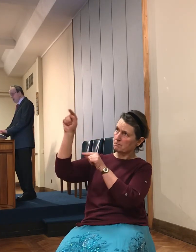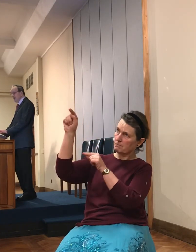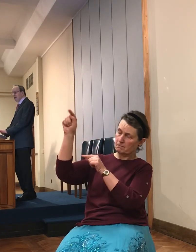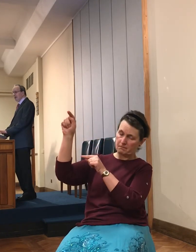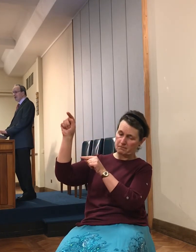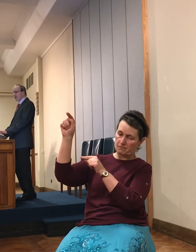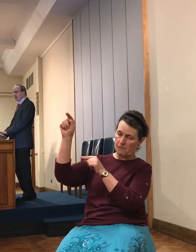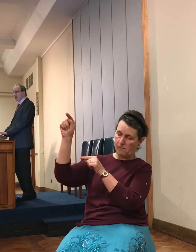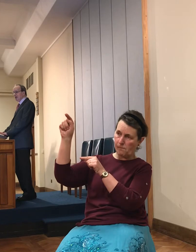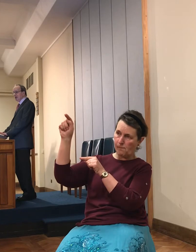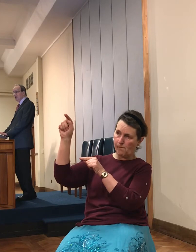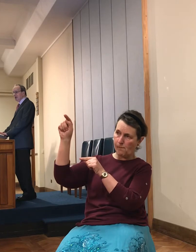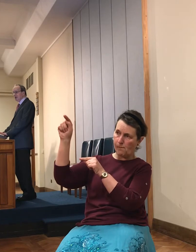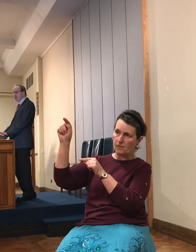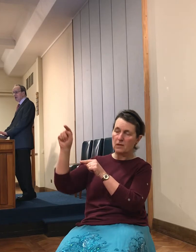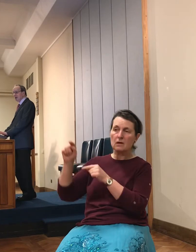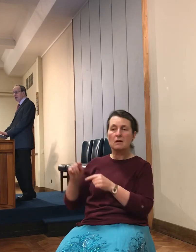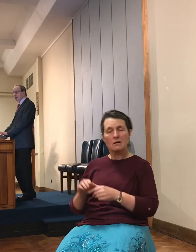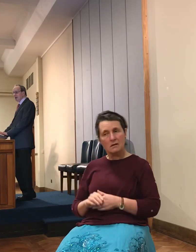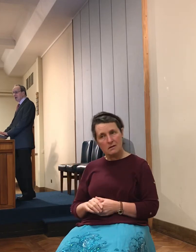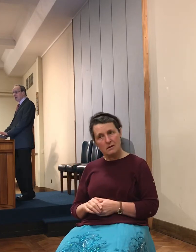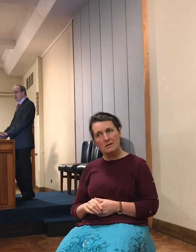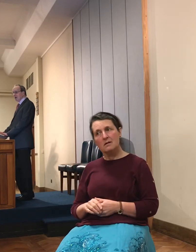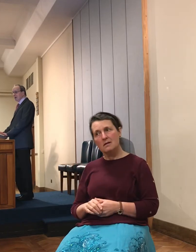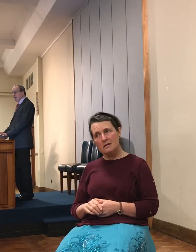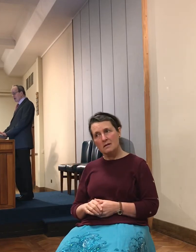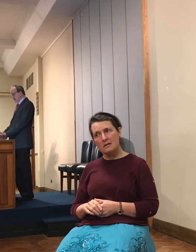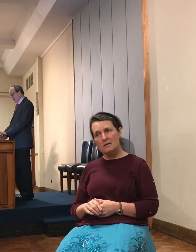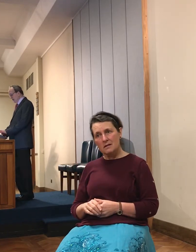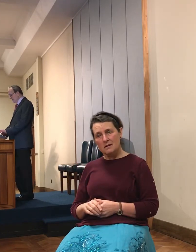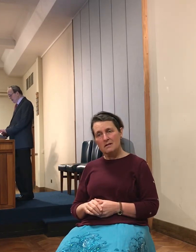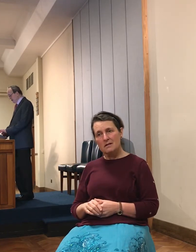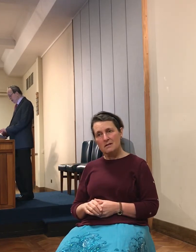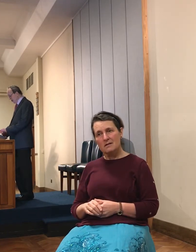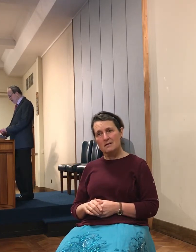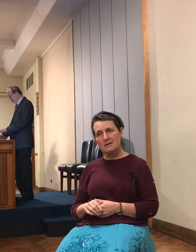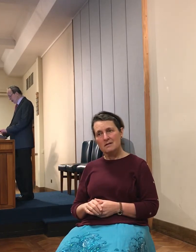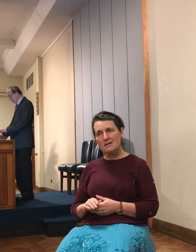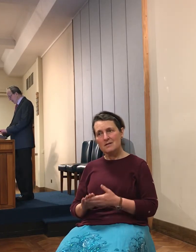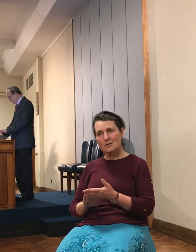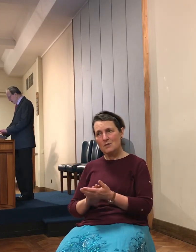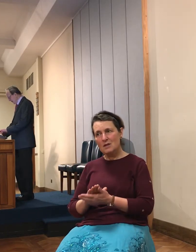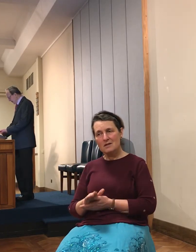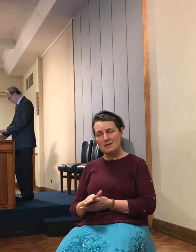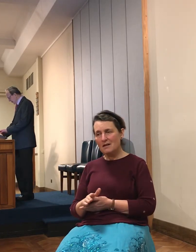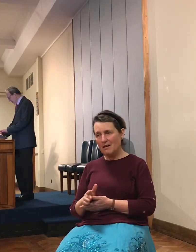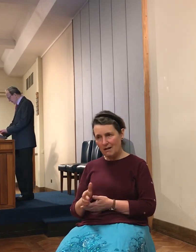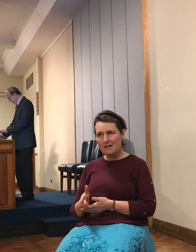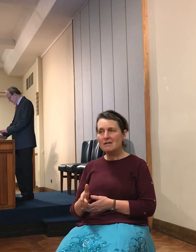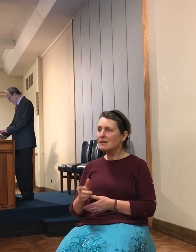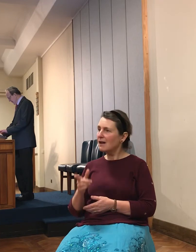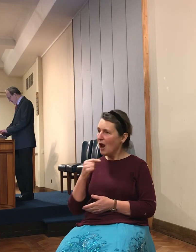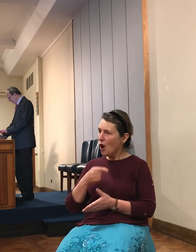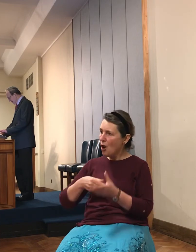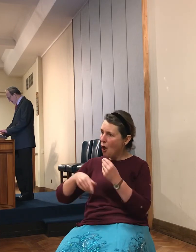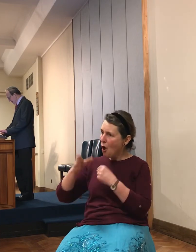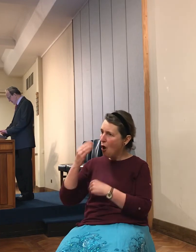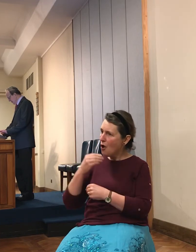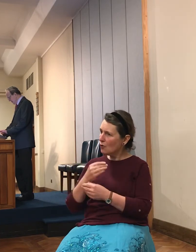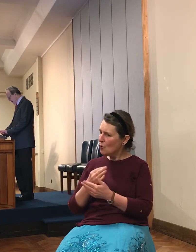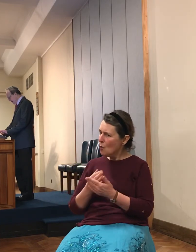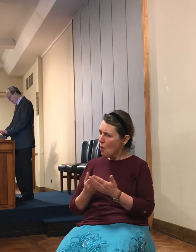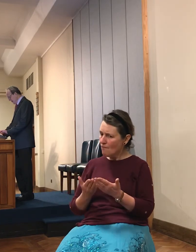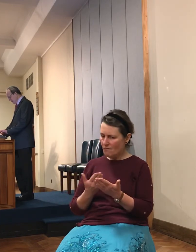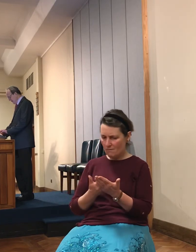So there many things to learn from the giving of these unusual miracles at that